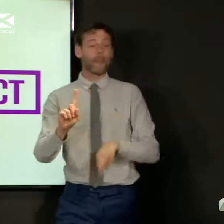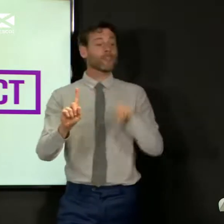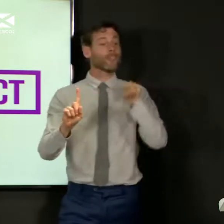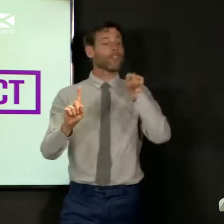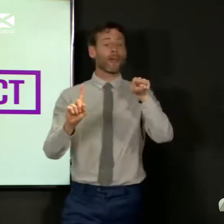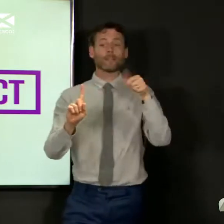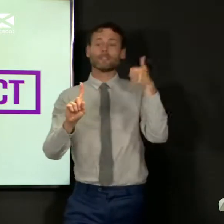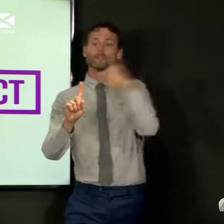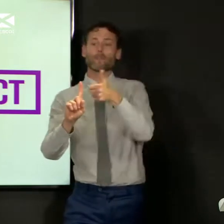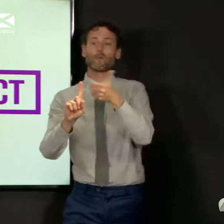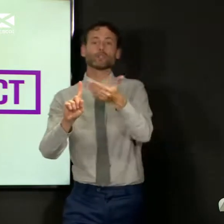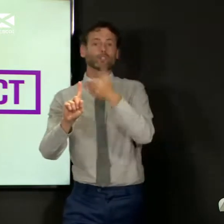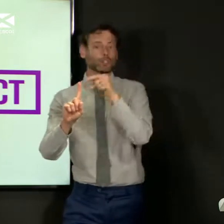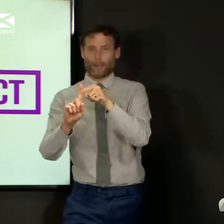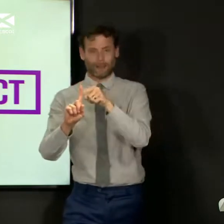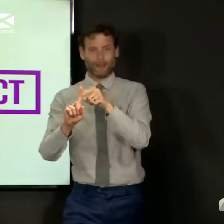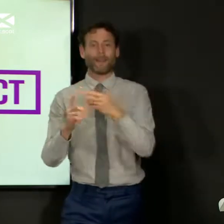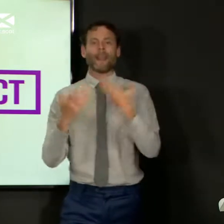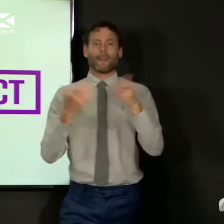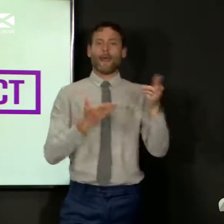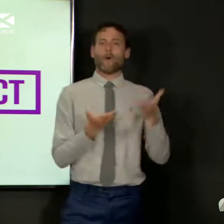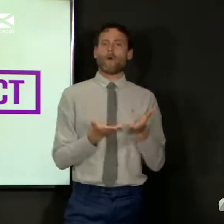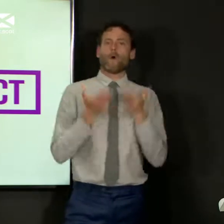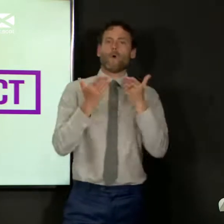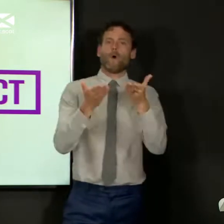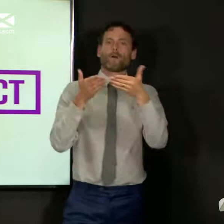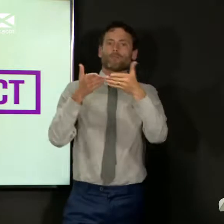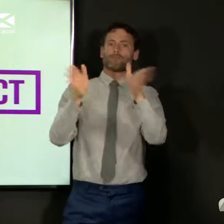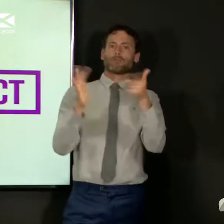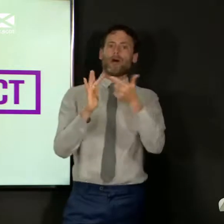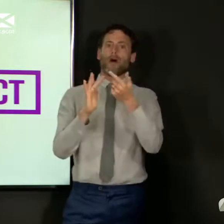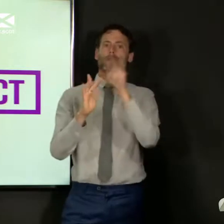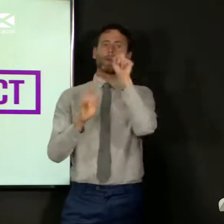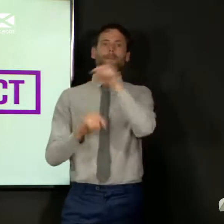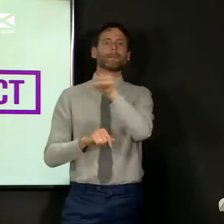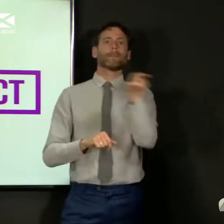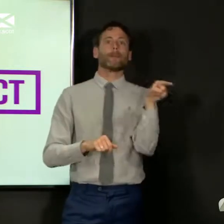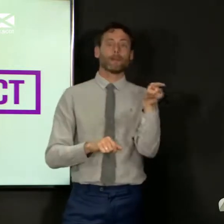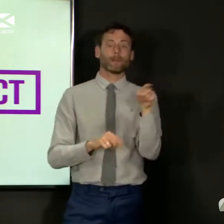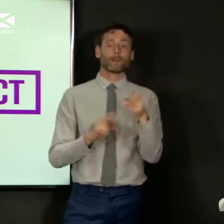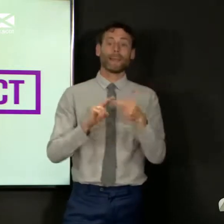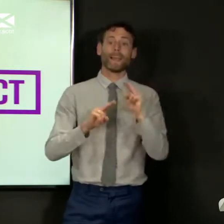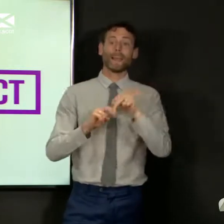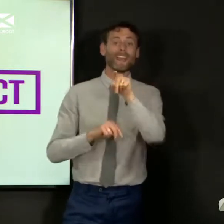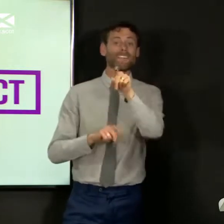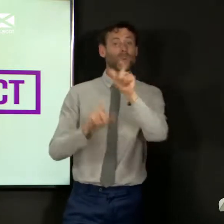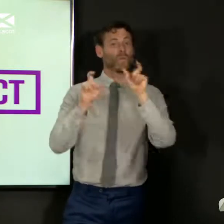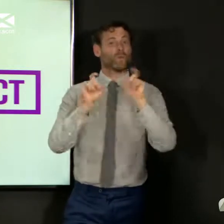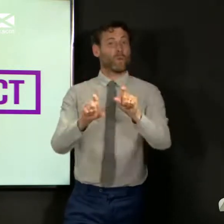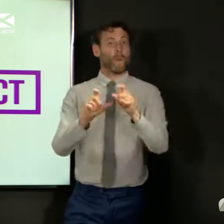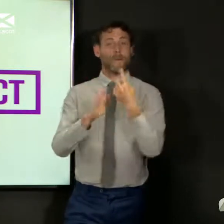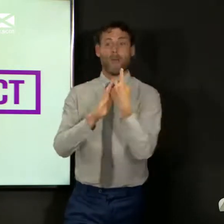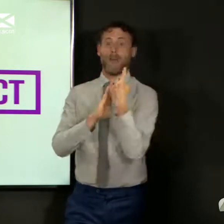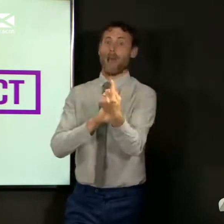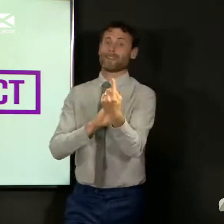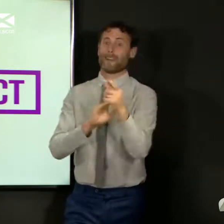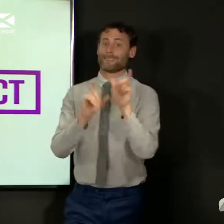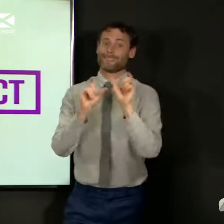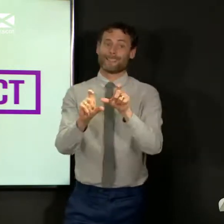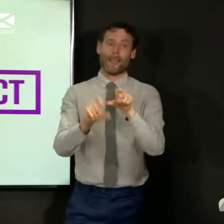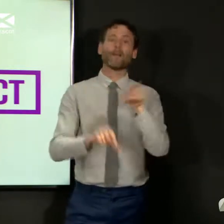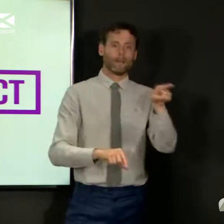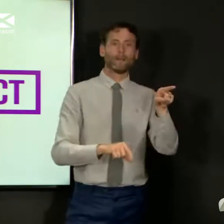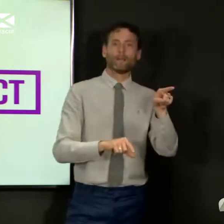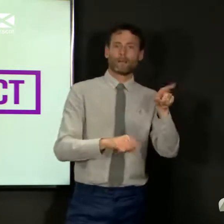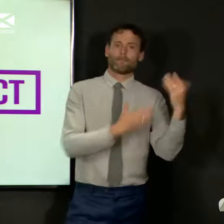now the support that might be needed to anyone who is asked to isolate for a period of time, the seven